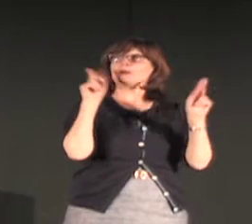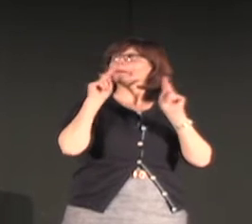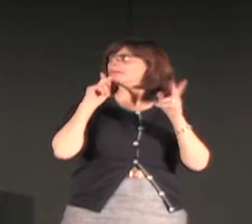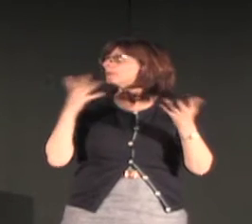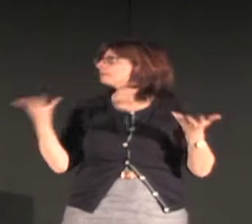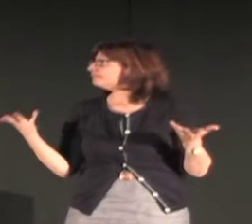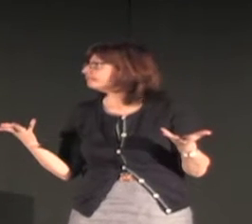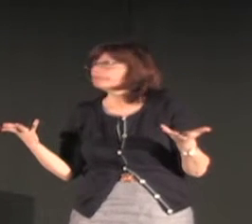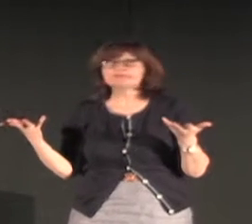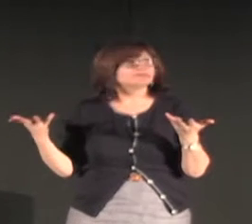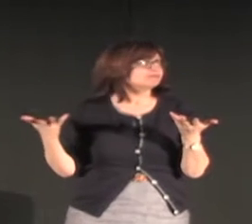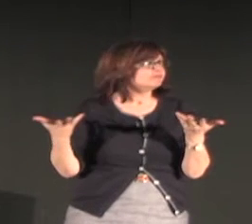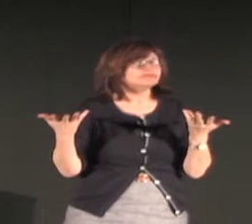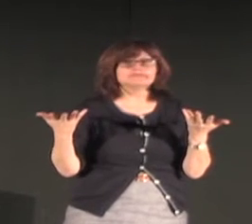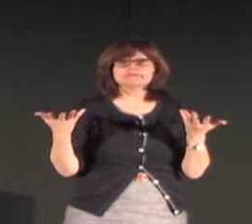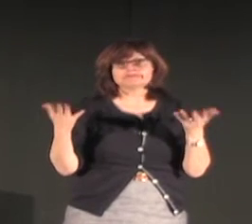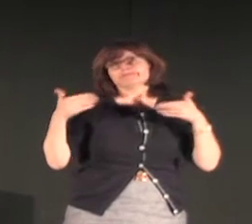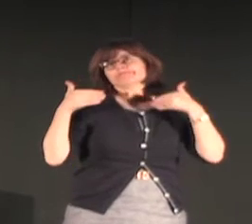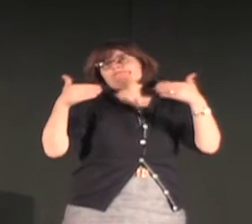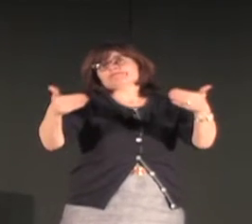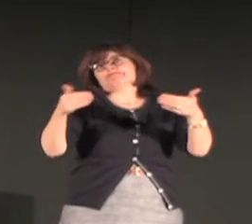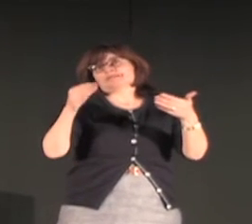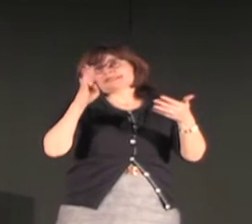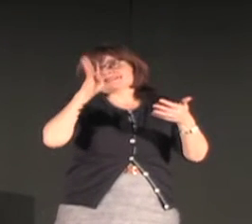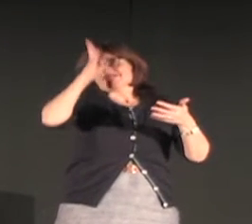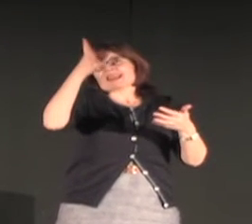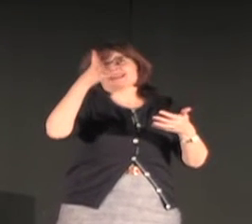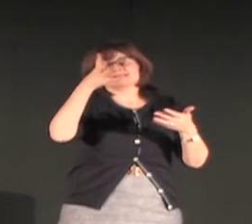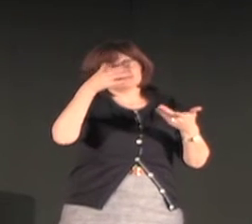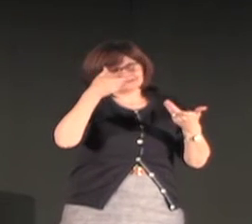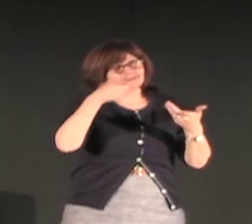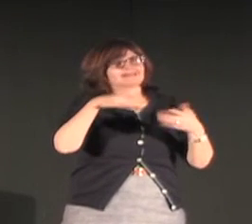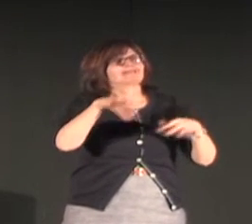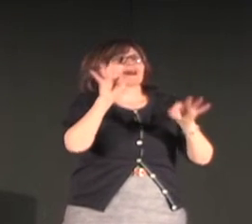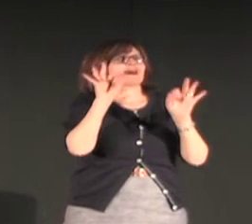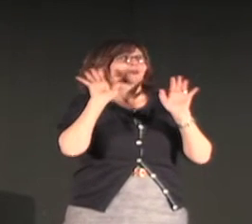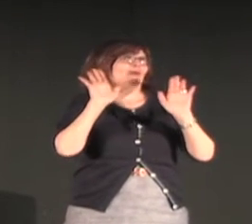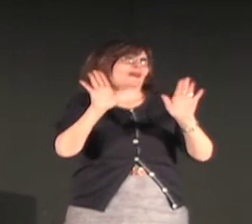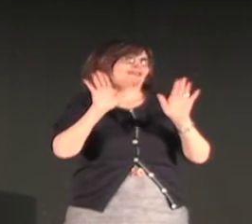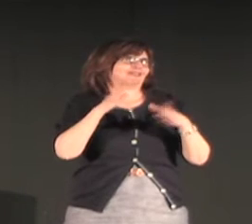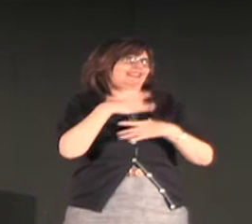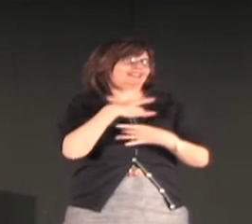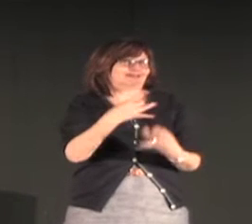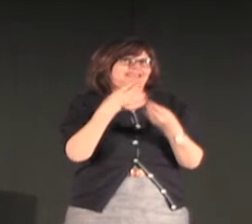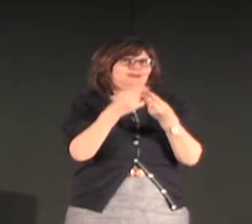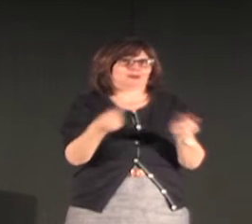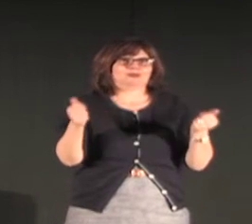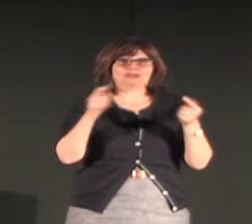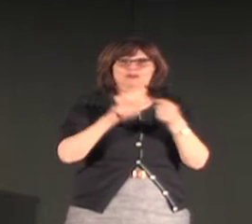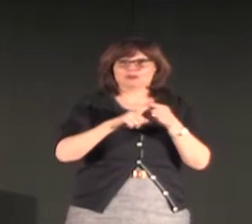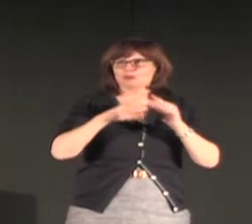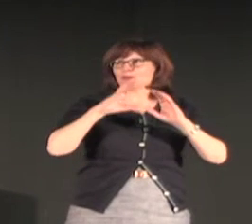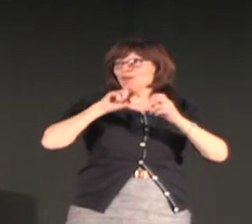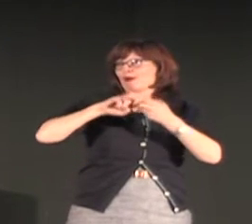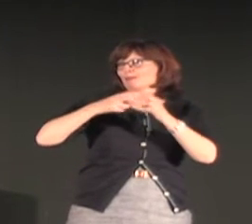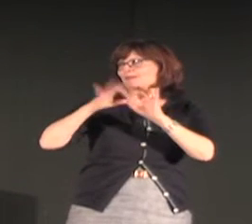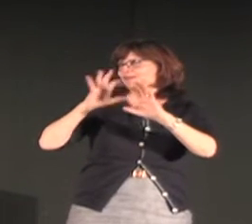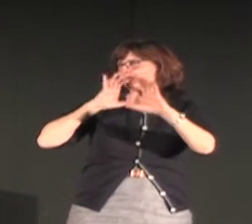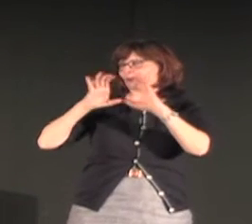and this village is characteristic of many in the world where people are finding ways to communicate